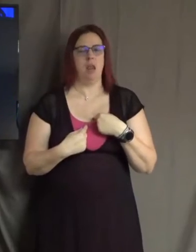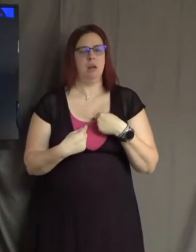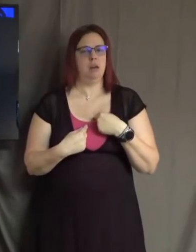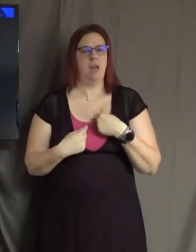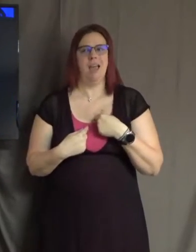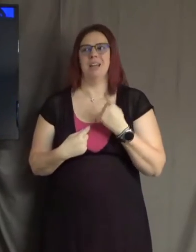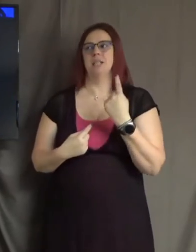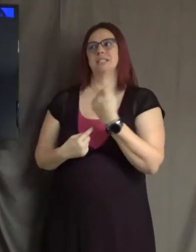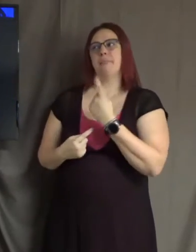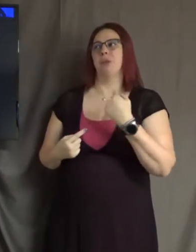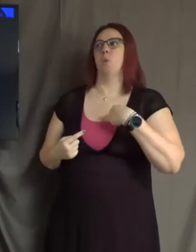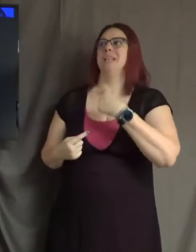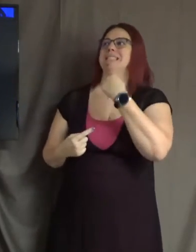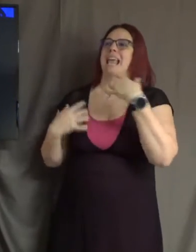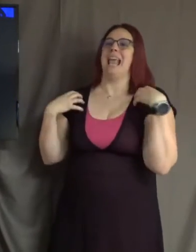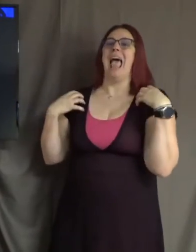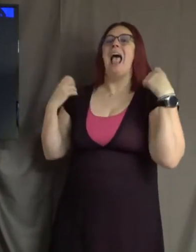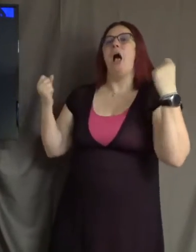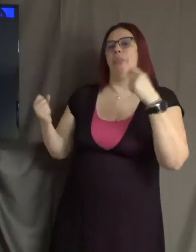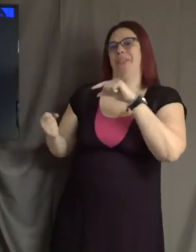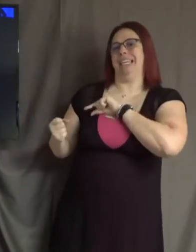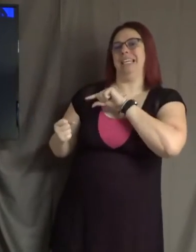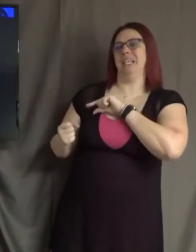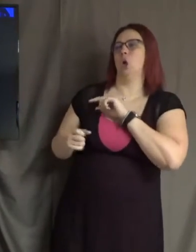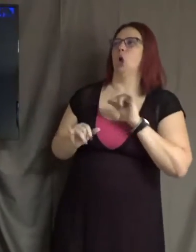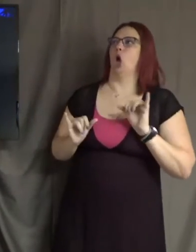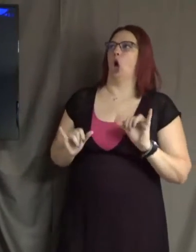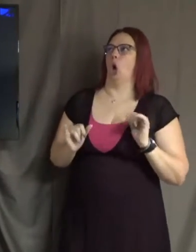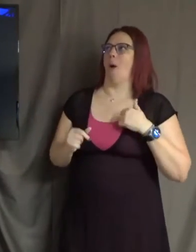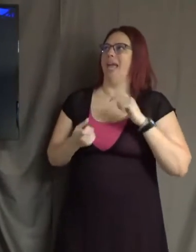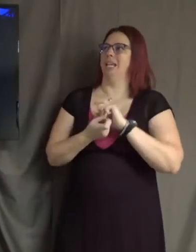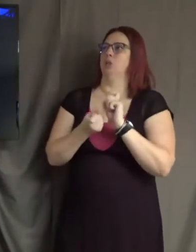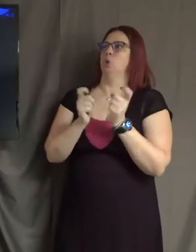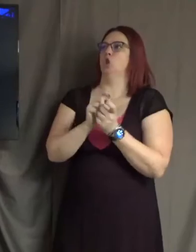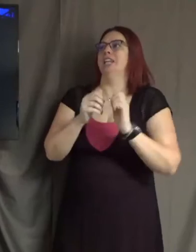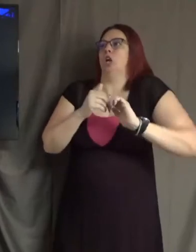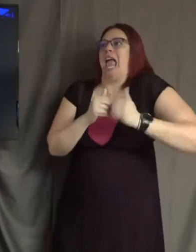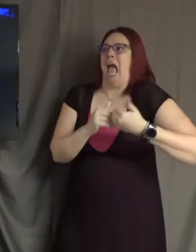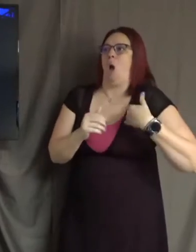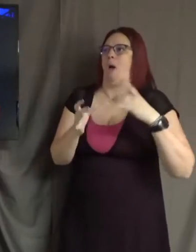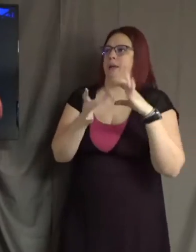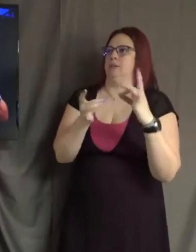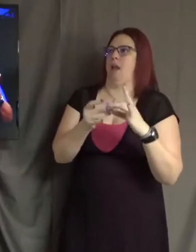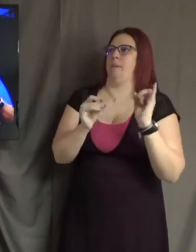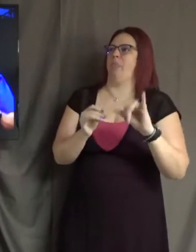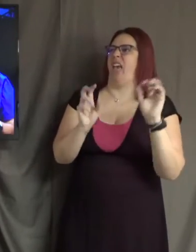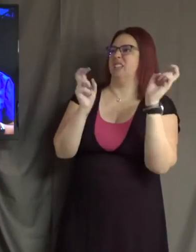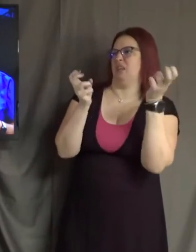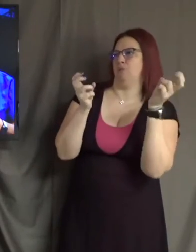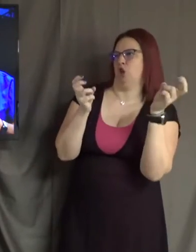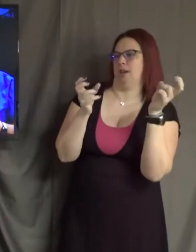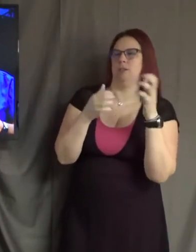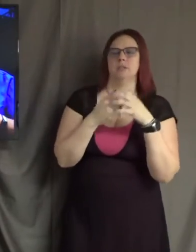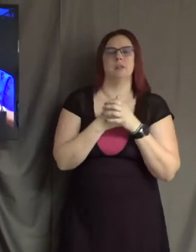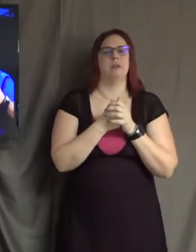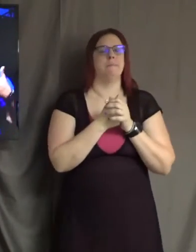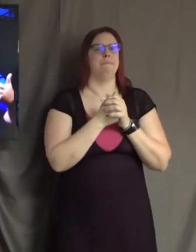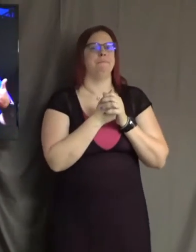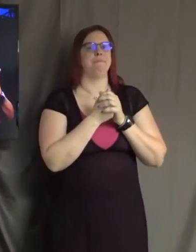healthy guilt that says, yeah, I might need to change how I talk about this subject in the world or how I approach this. And so we have to